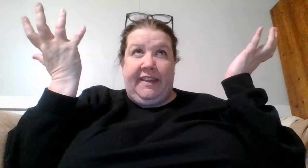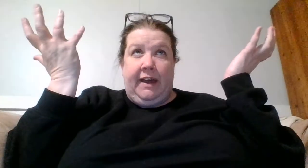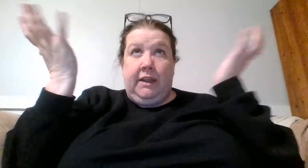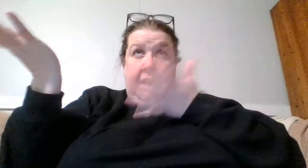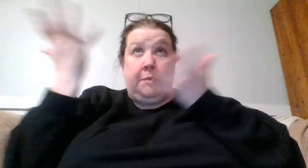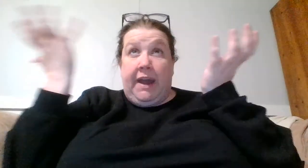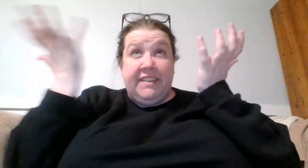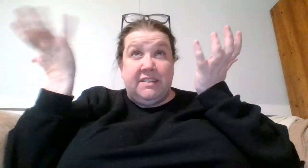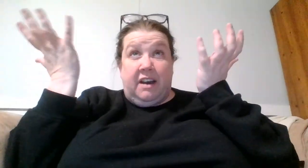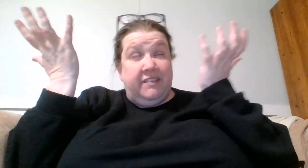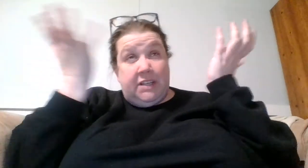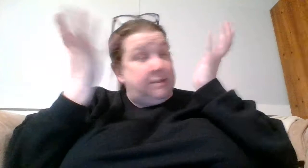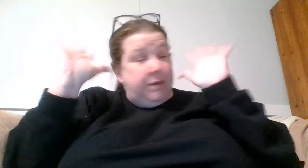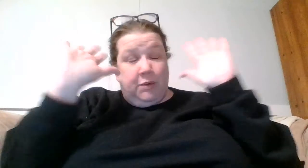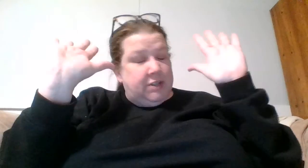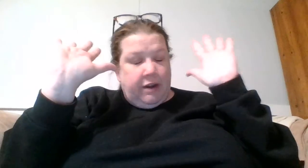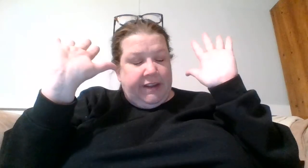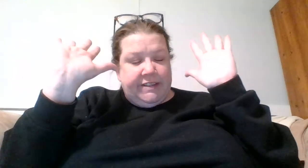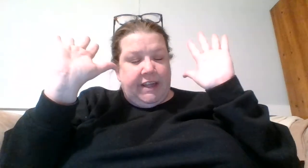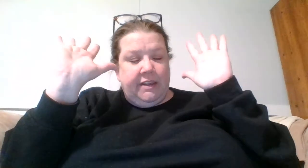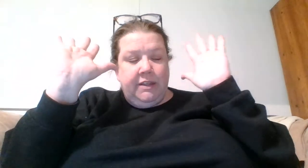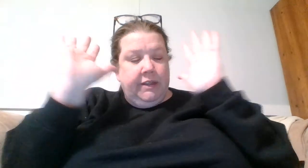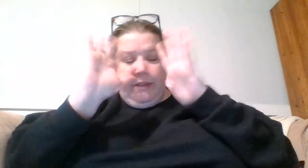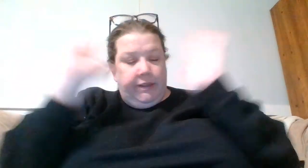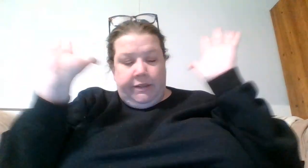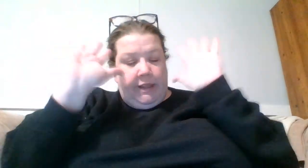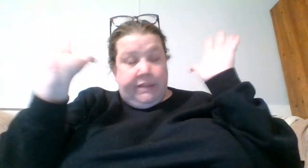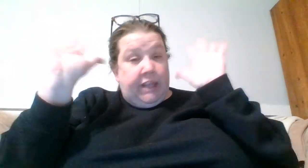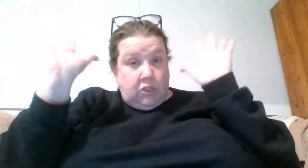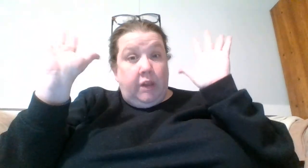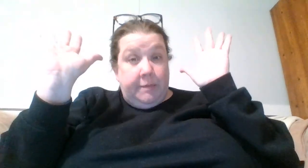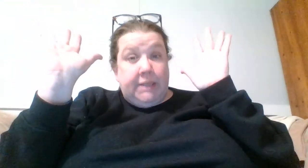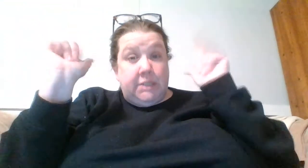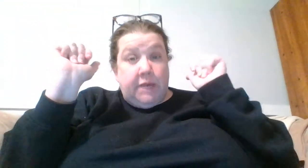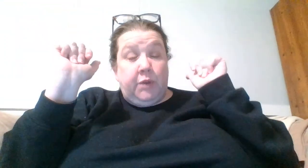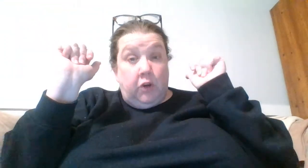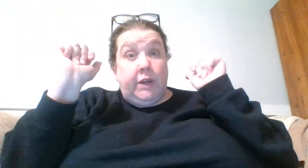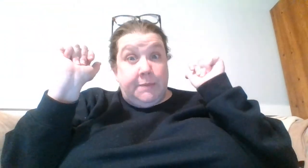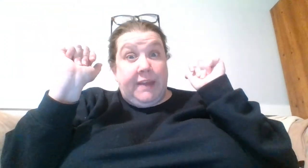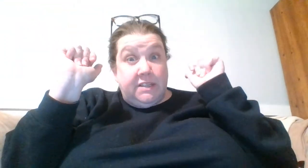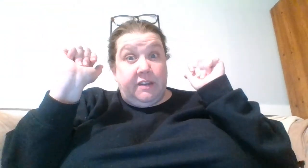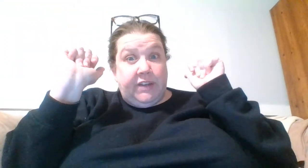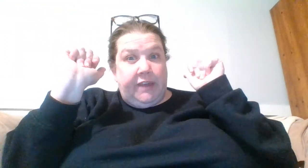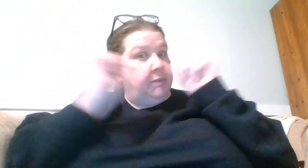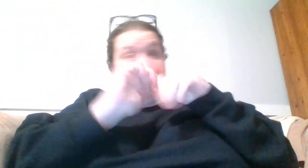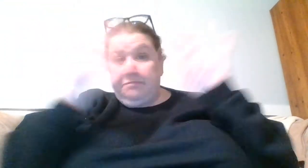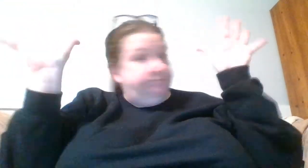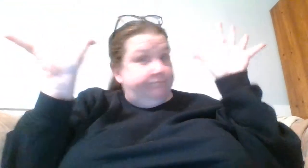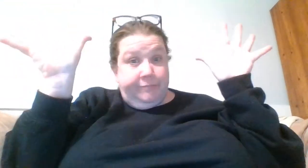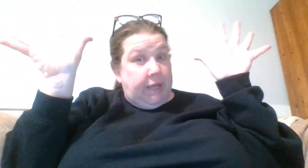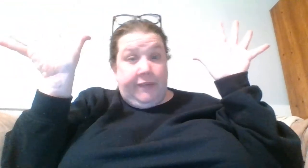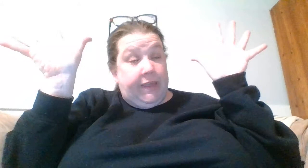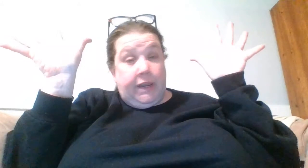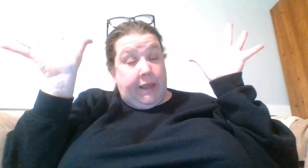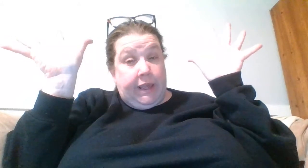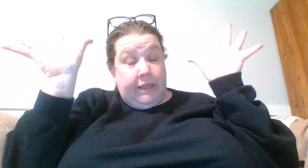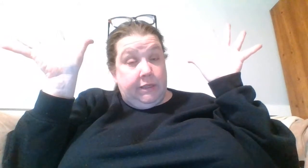that like I'll buy the stuff doesn't mean we're starting it to get like that that's all that means is that we're going to buy the stuff together but beyond that I I